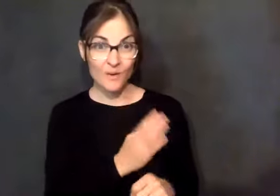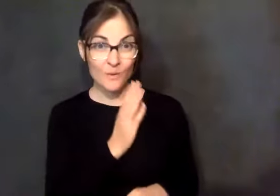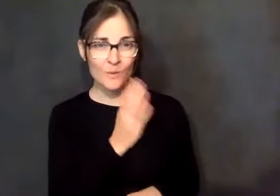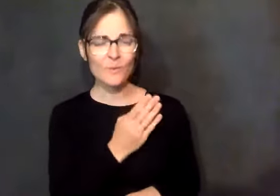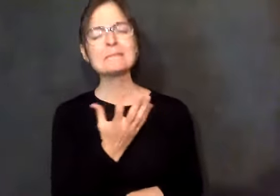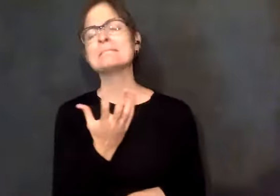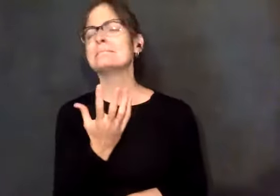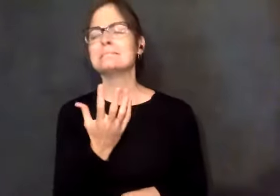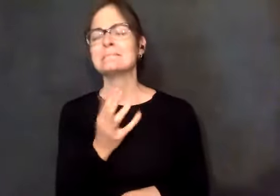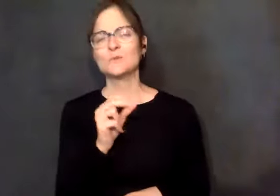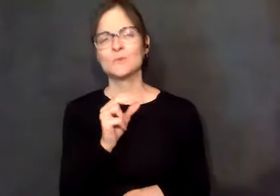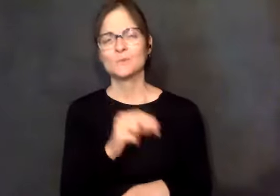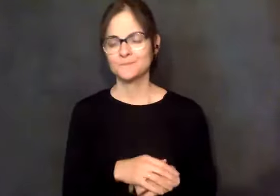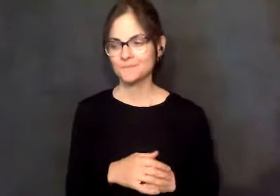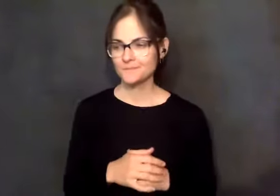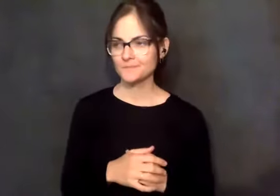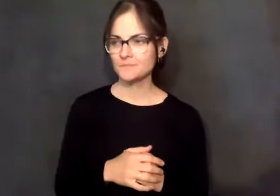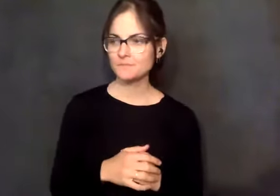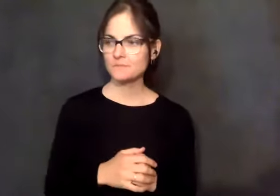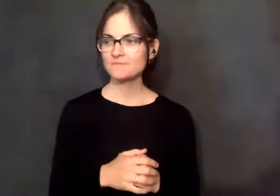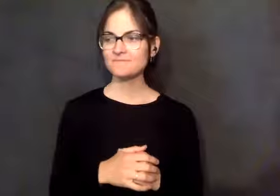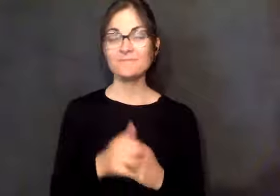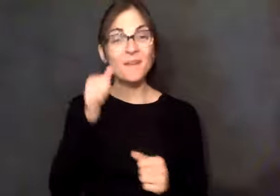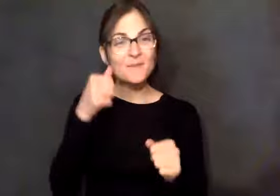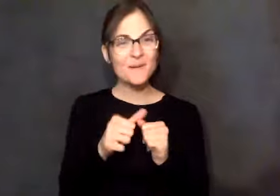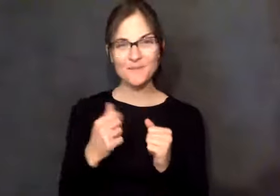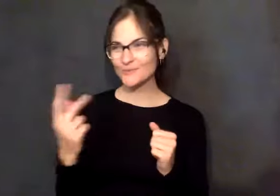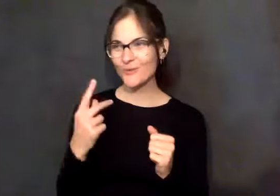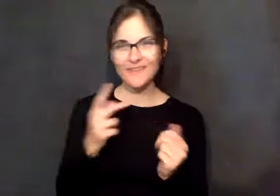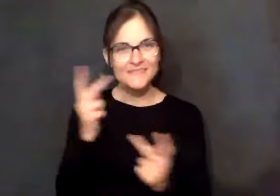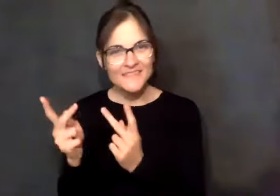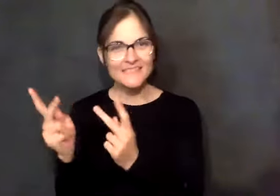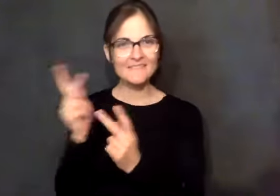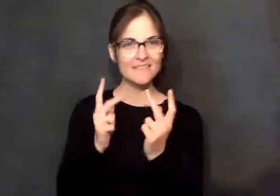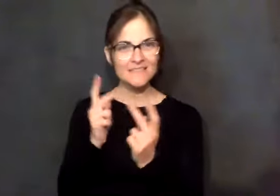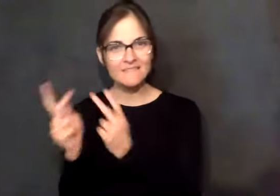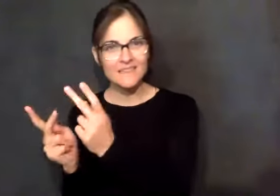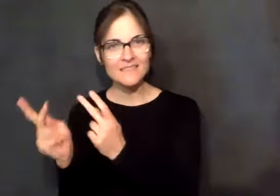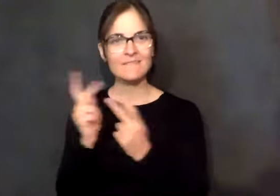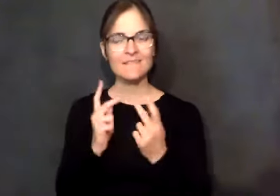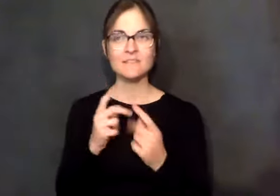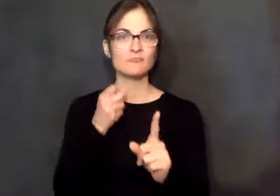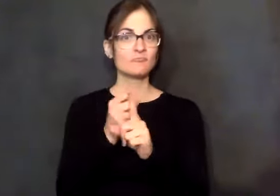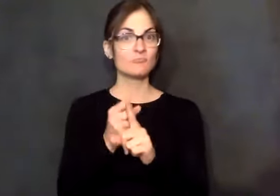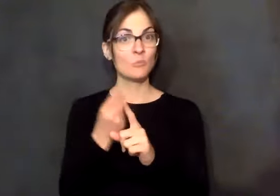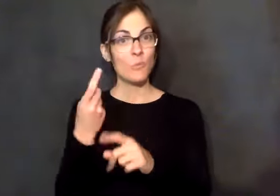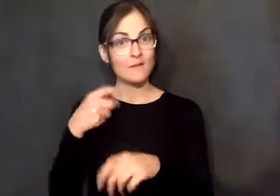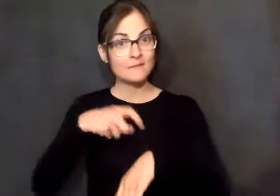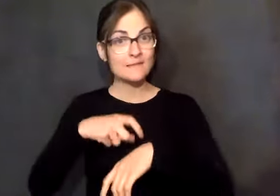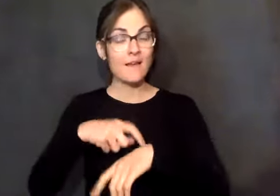Holland's Opus, that movie, and it was about a music teacher. And we sat there and we held hands